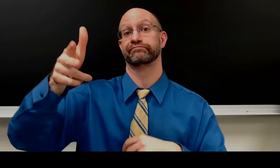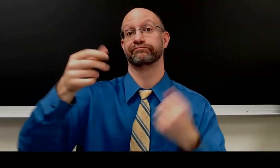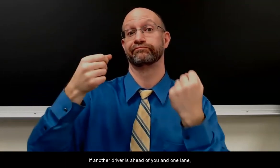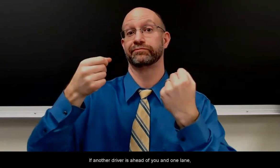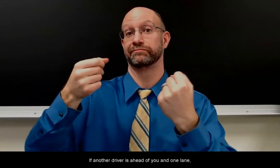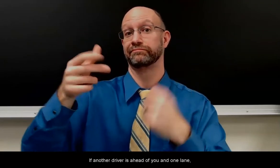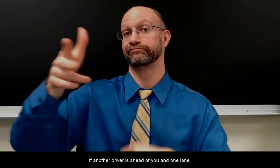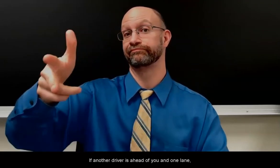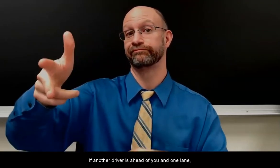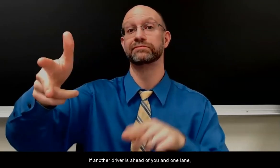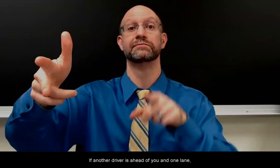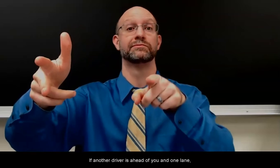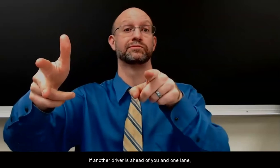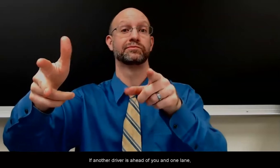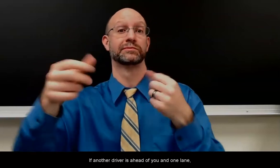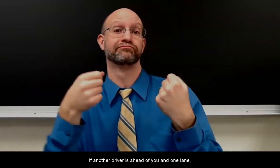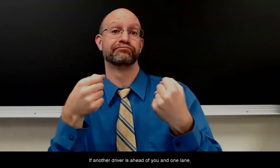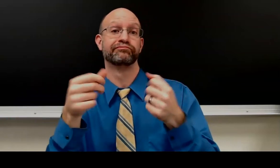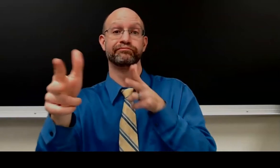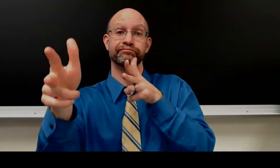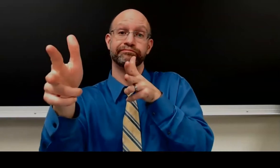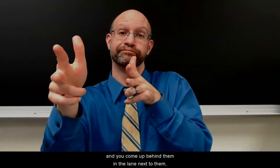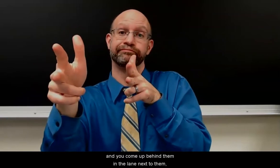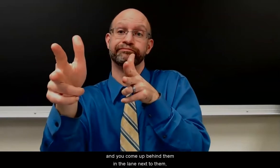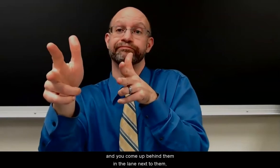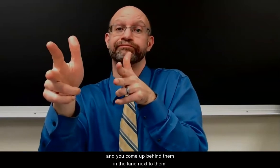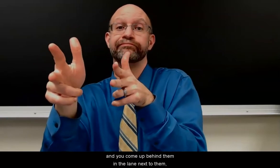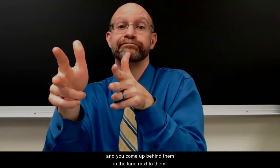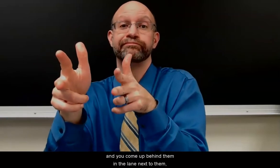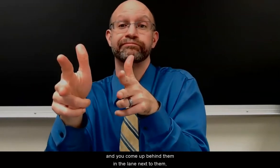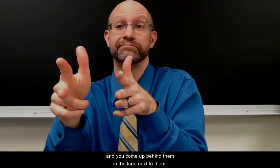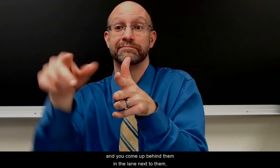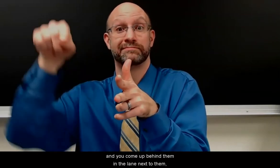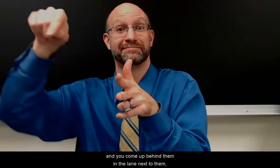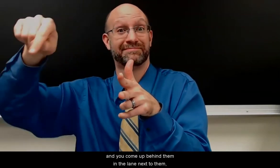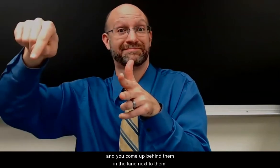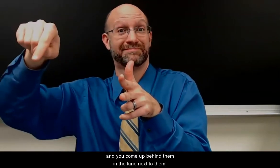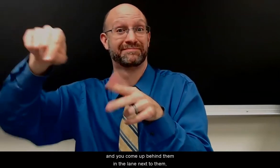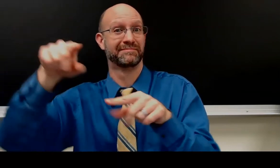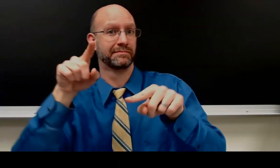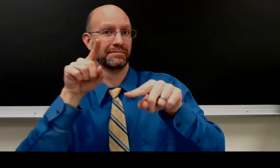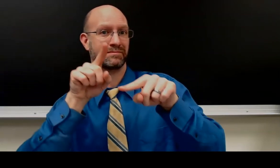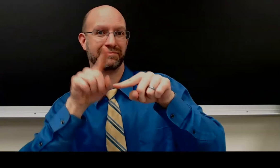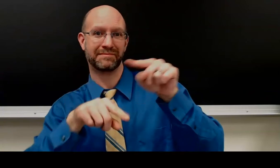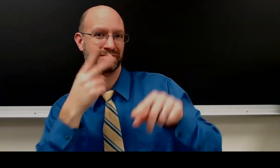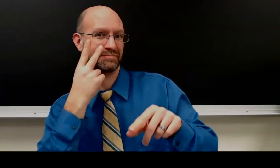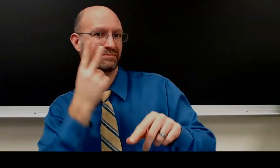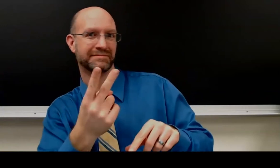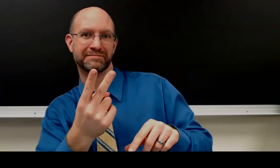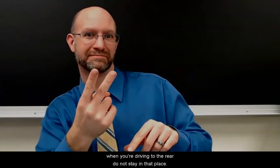If another driver is ahead of you in one lane, and you come up behind them in the lane next to them, when you are